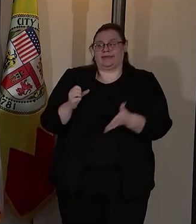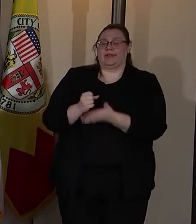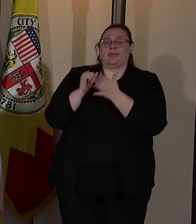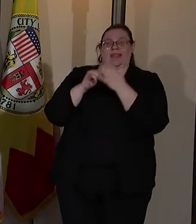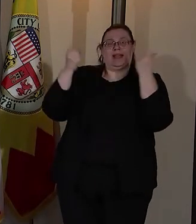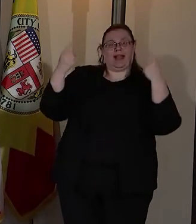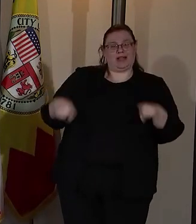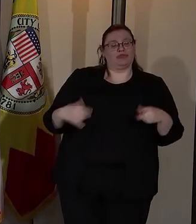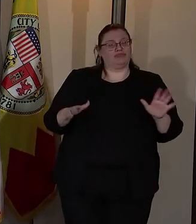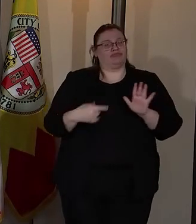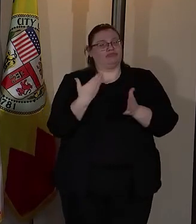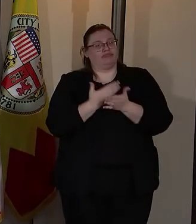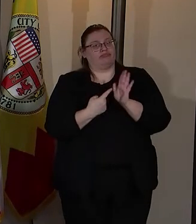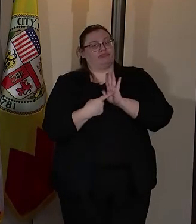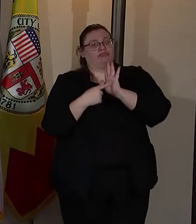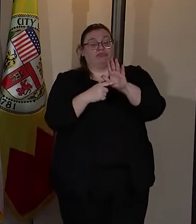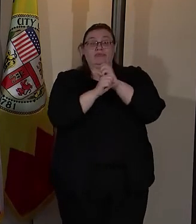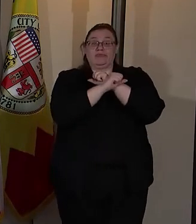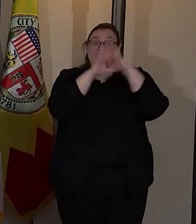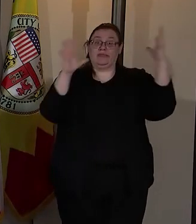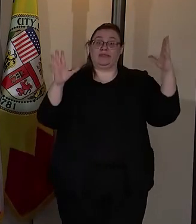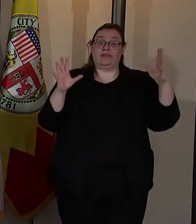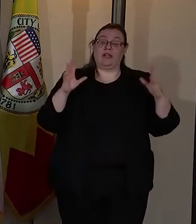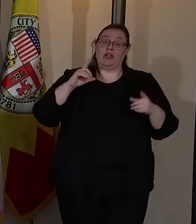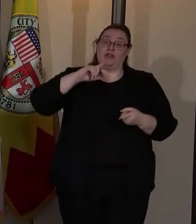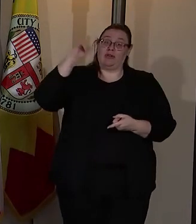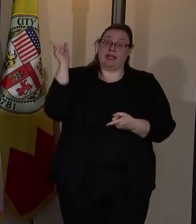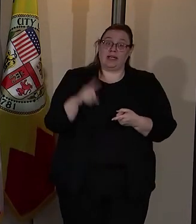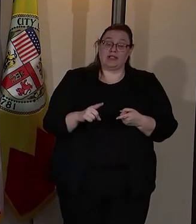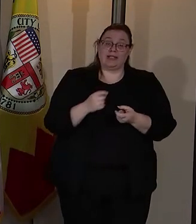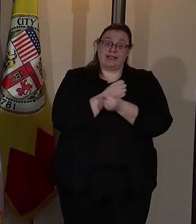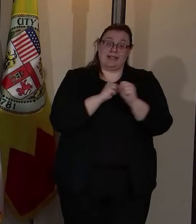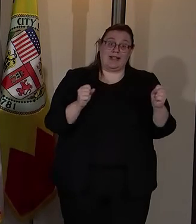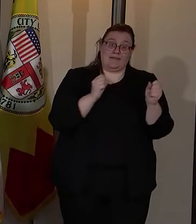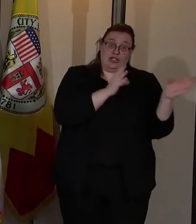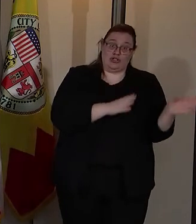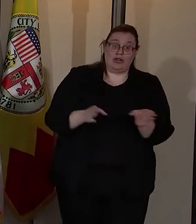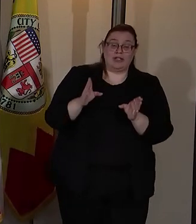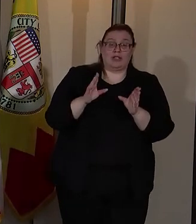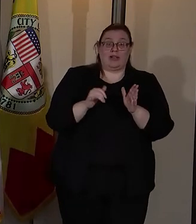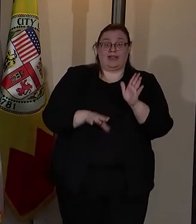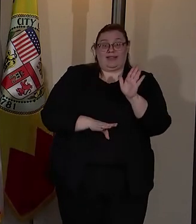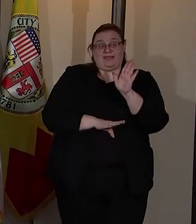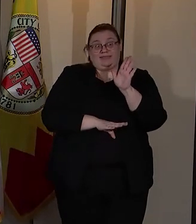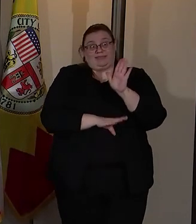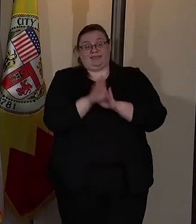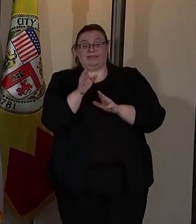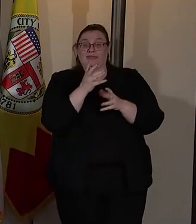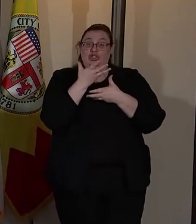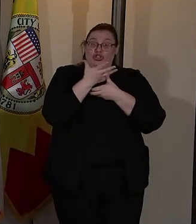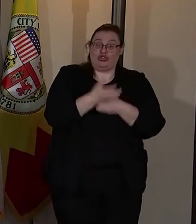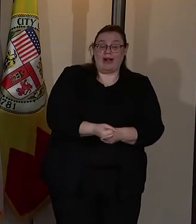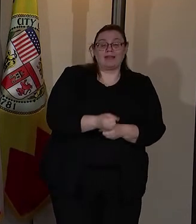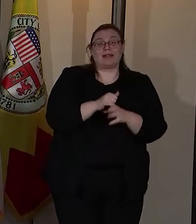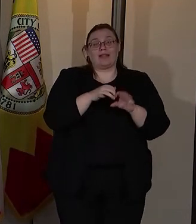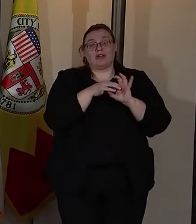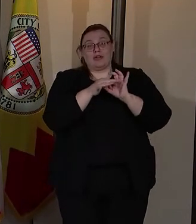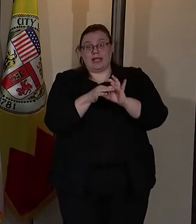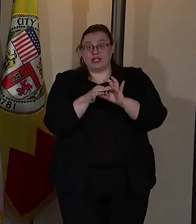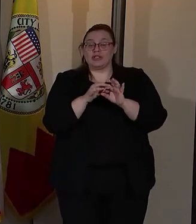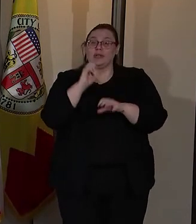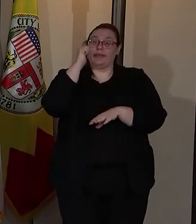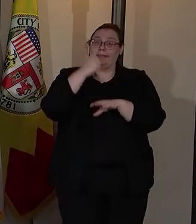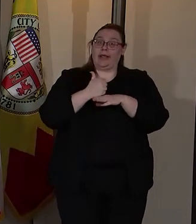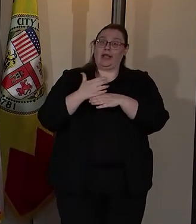and has demonstrated that envisioning a violence reduction and community safety strategy that builds on trust and that's relationship-based